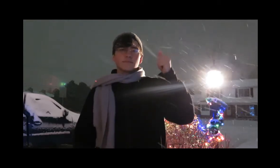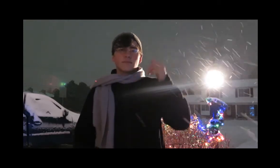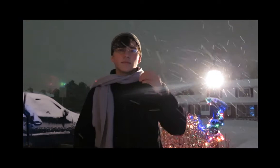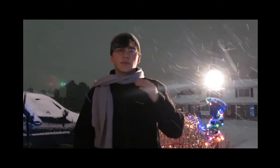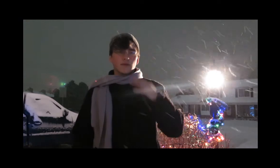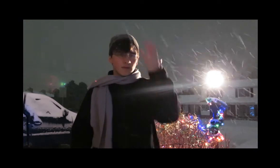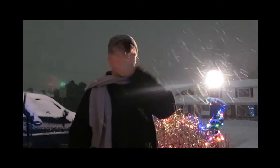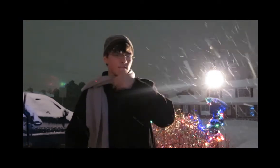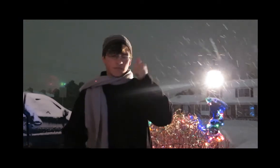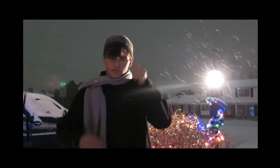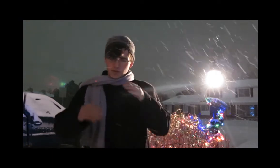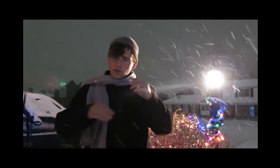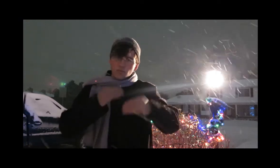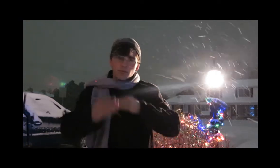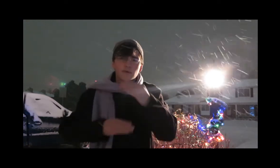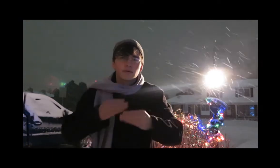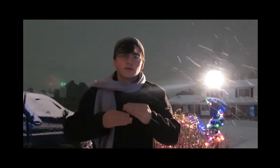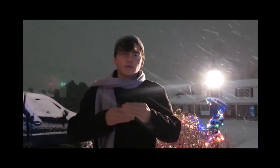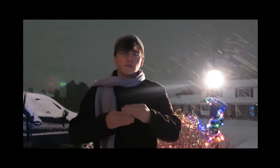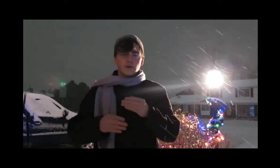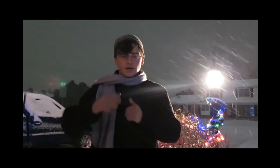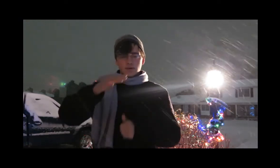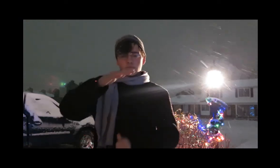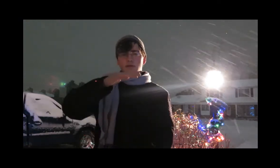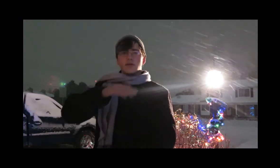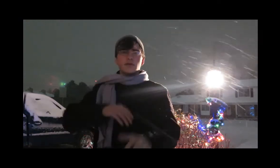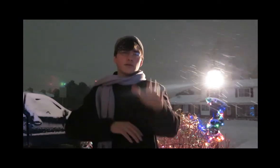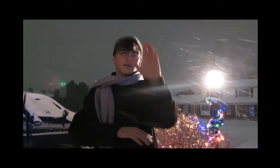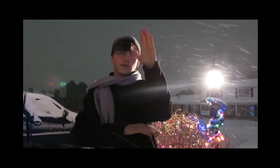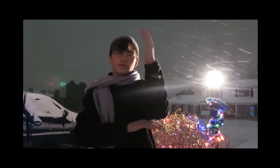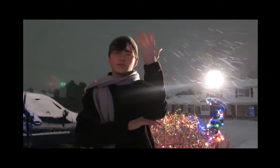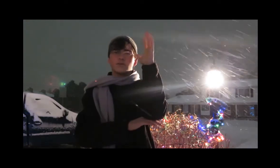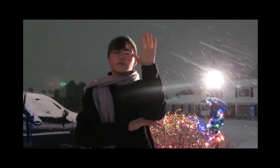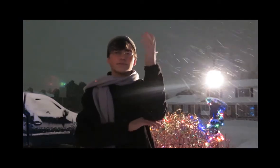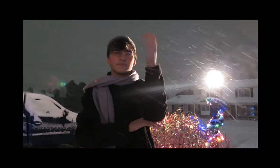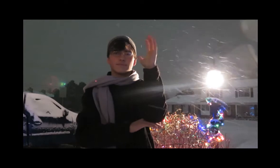Was something lovely Wrapped beneath the tree